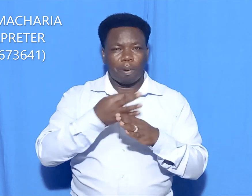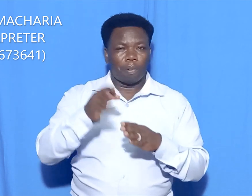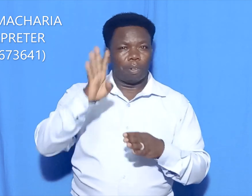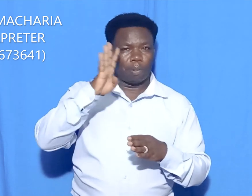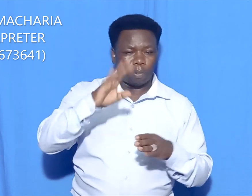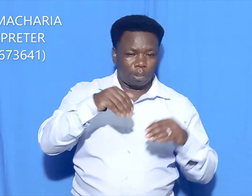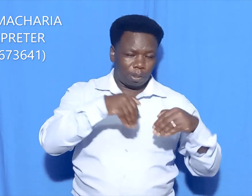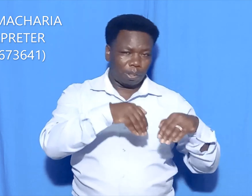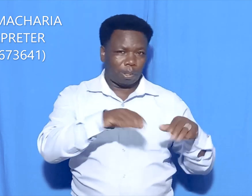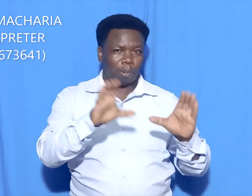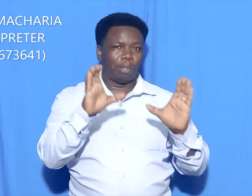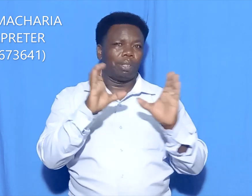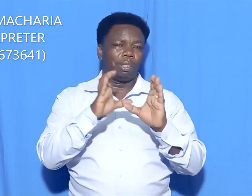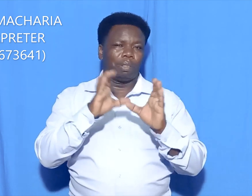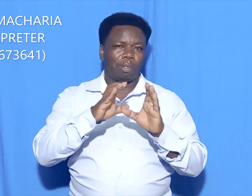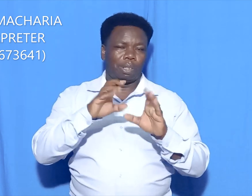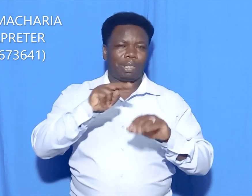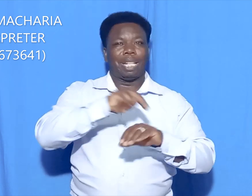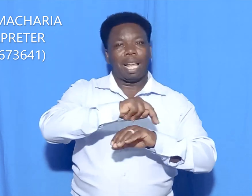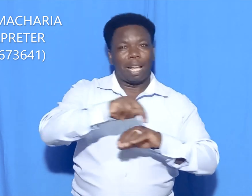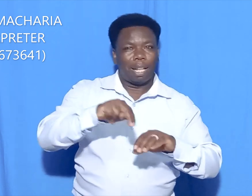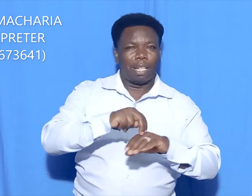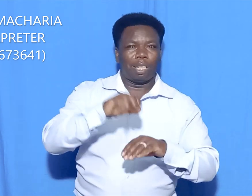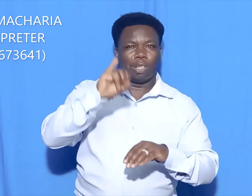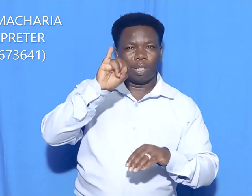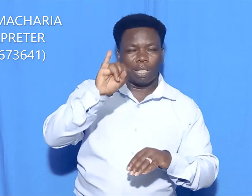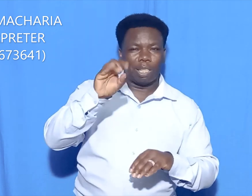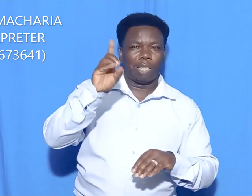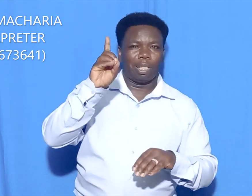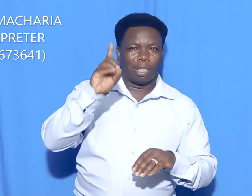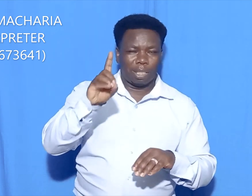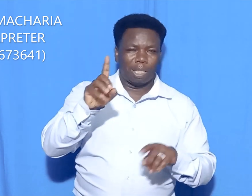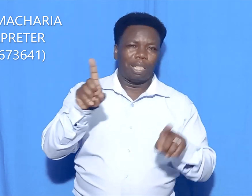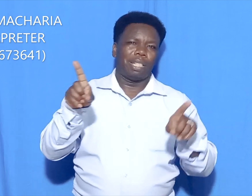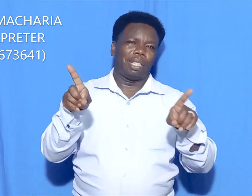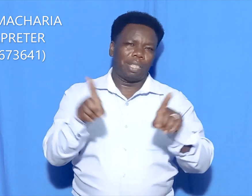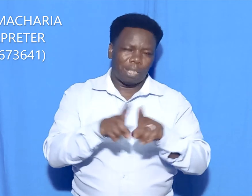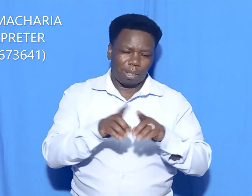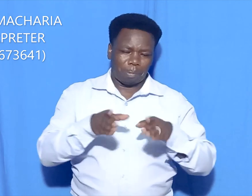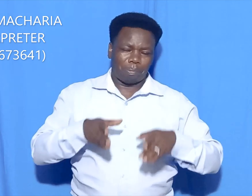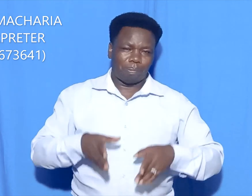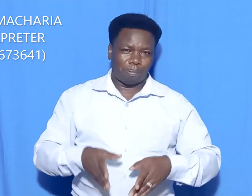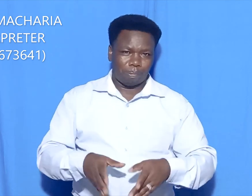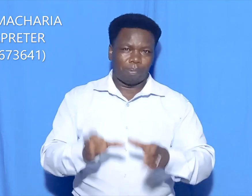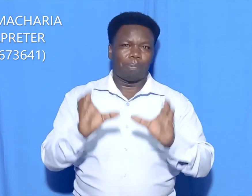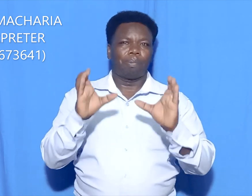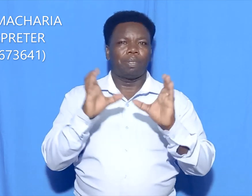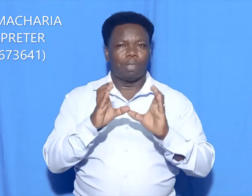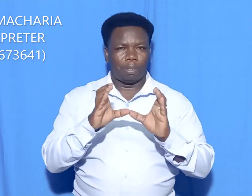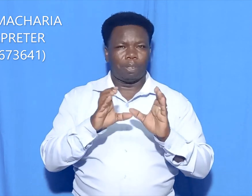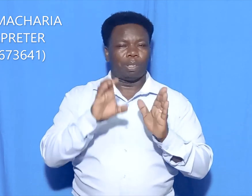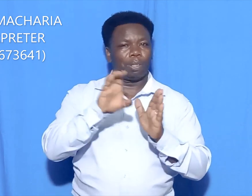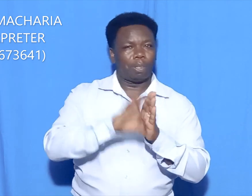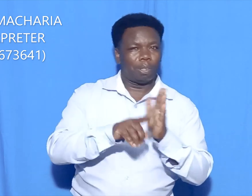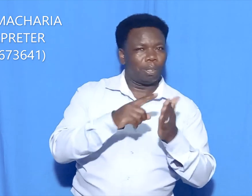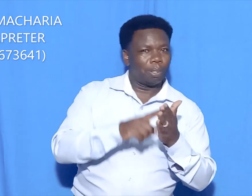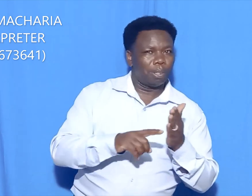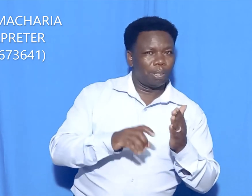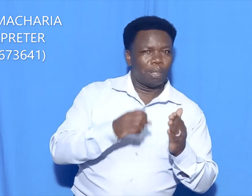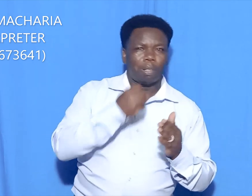identification card, and birth certificate. The cost is 500 minutes. Nine lines